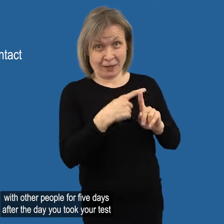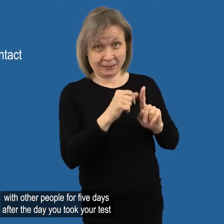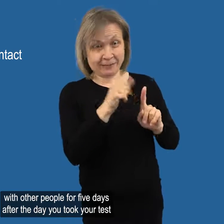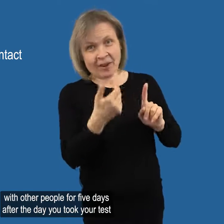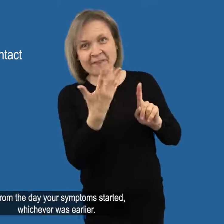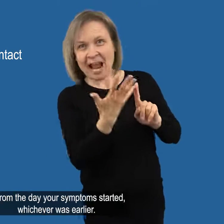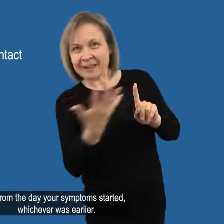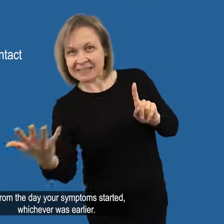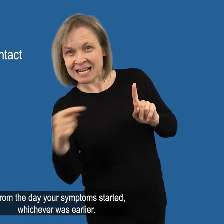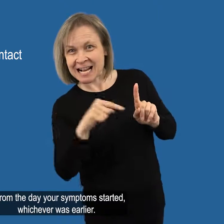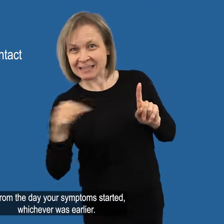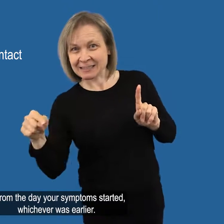took your test